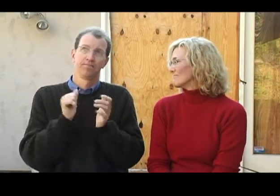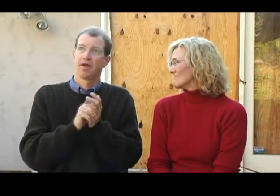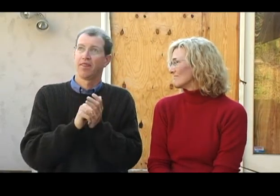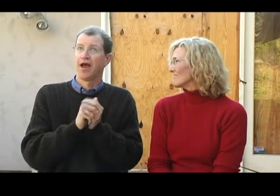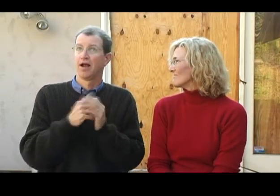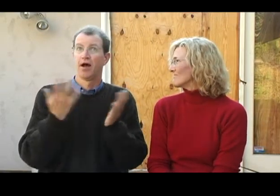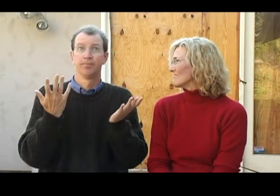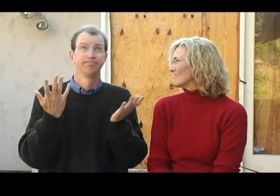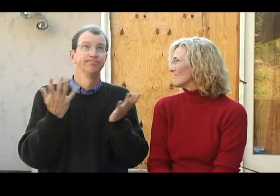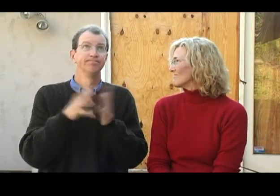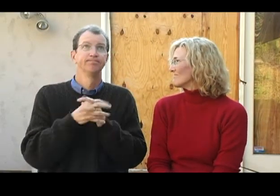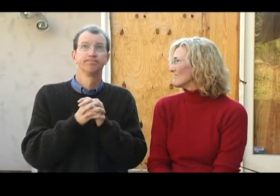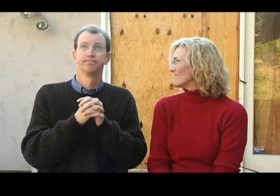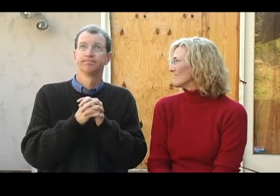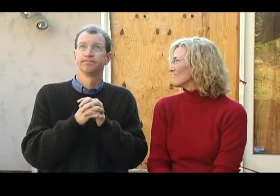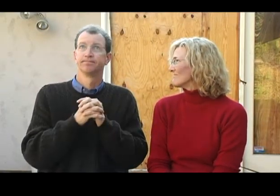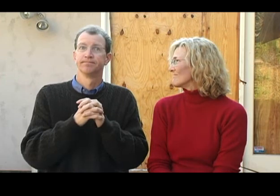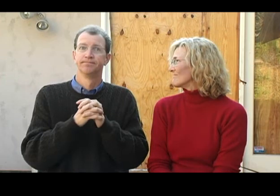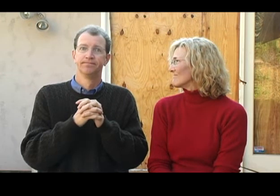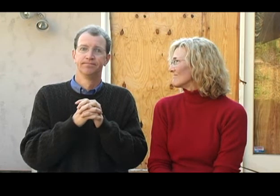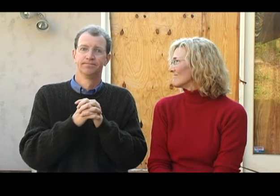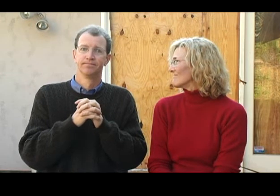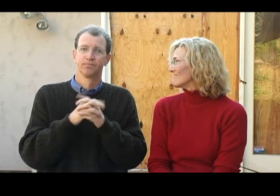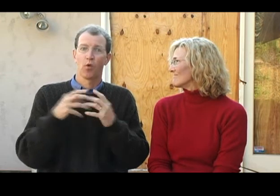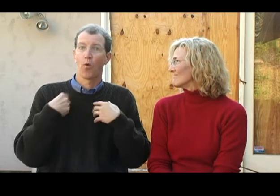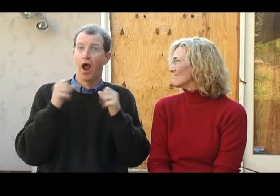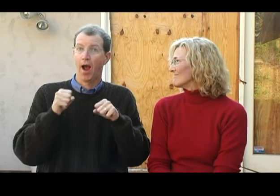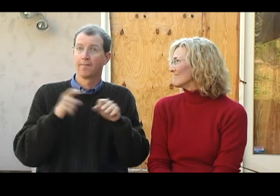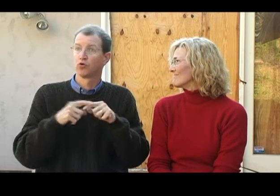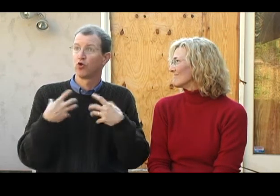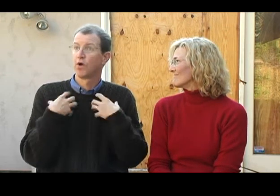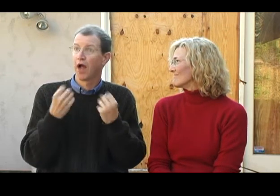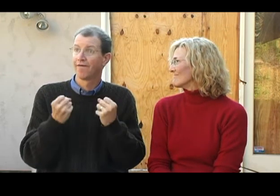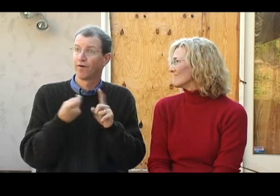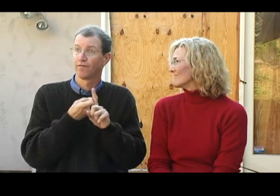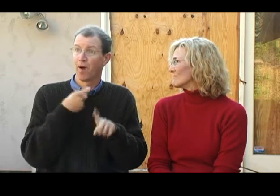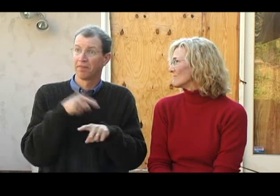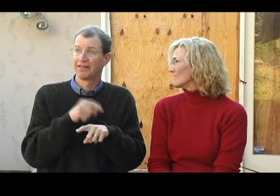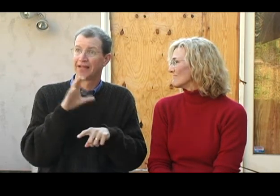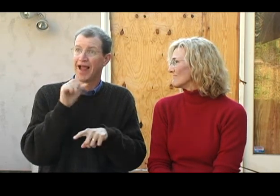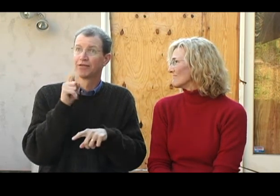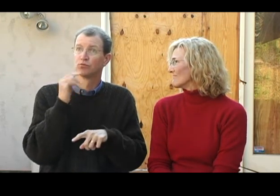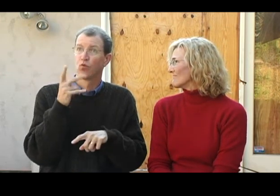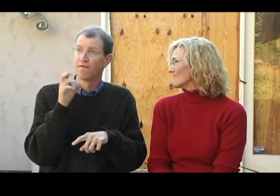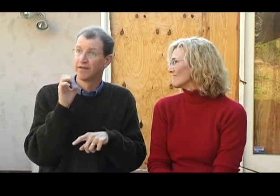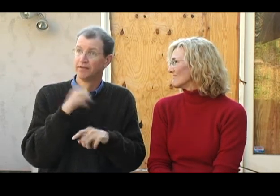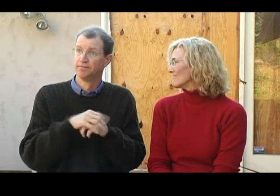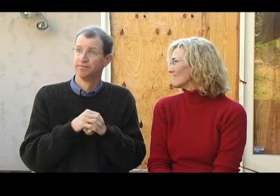that we're able to recover from this catastrophe,